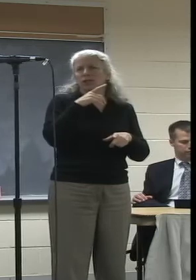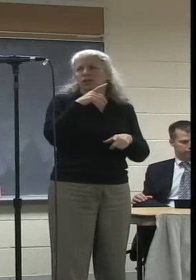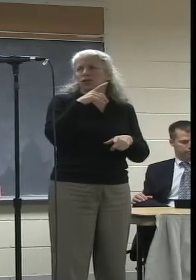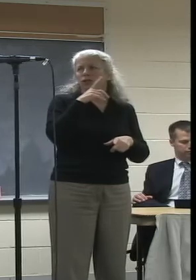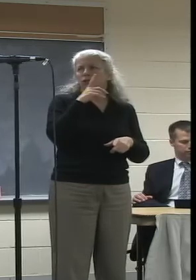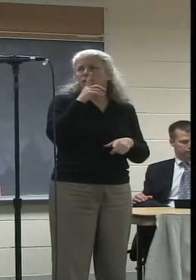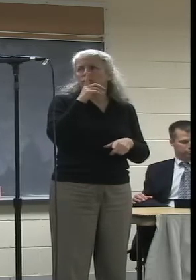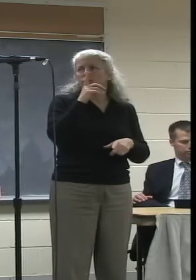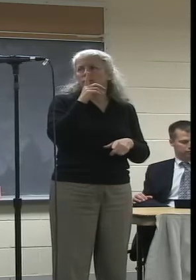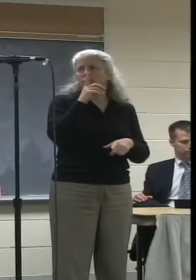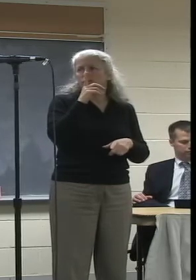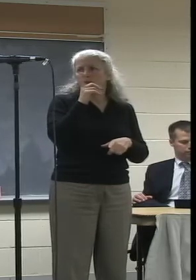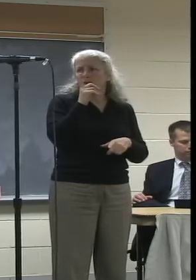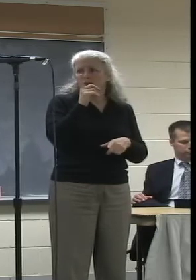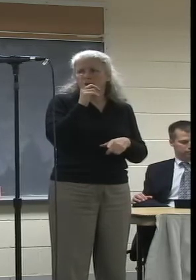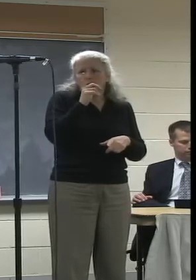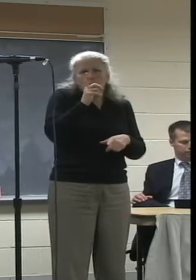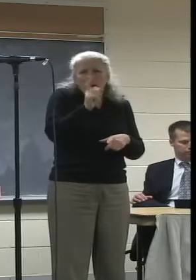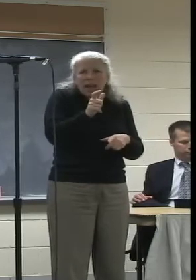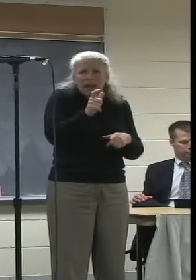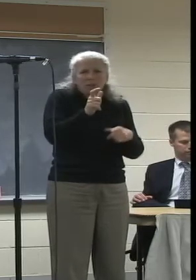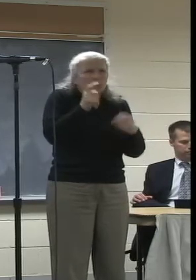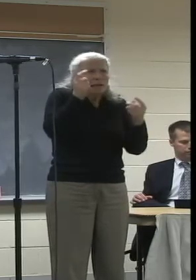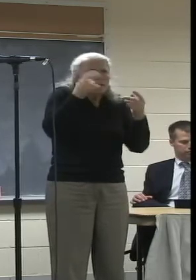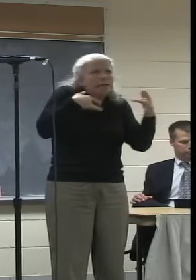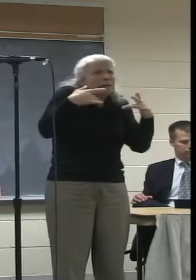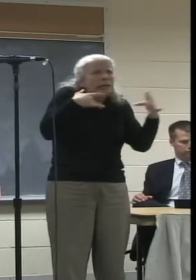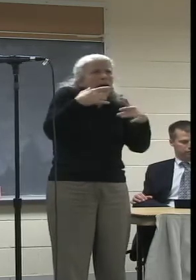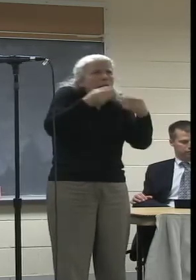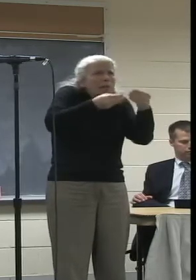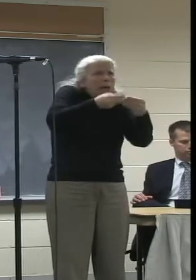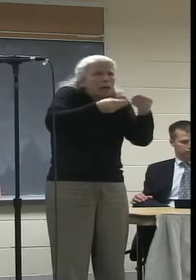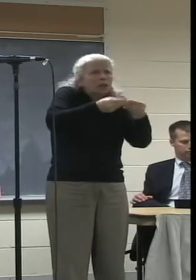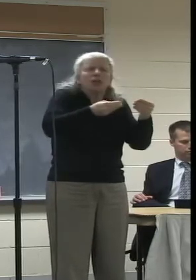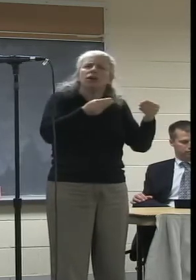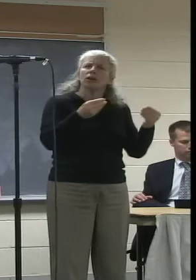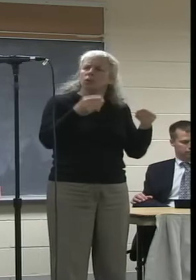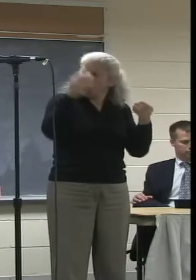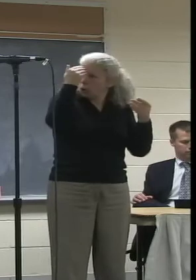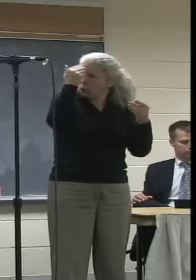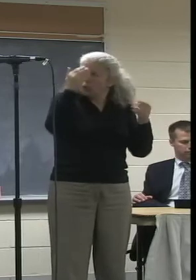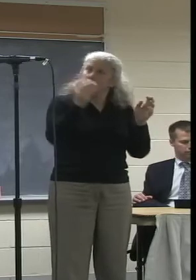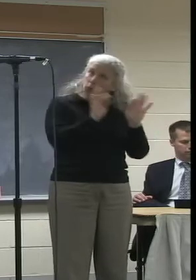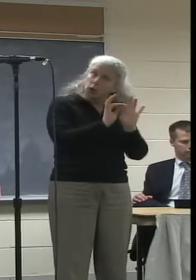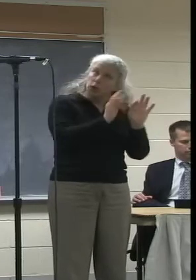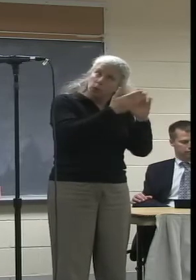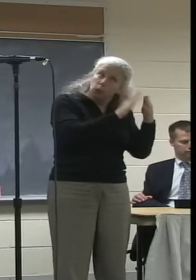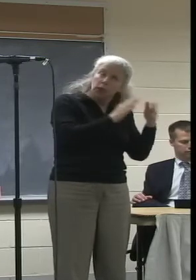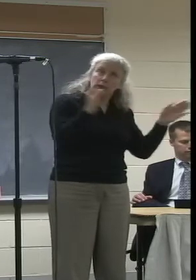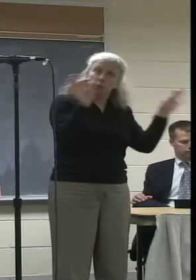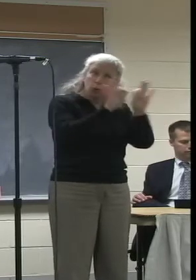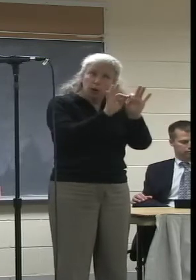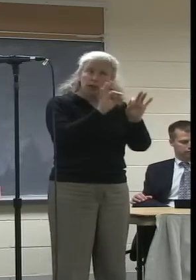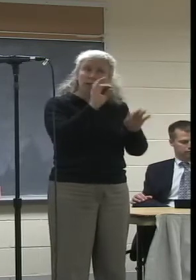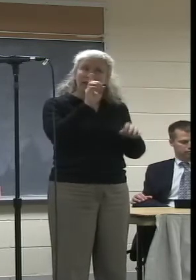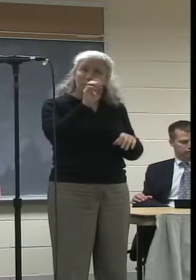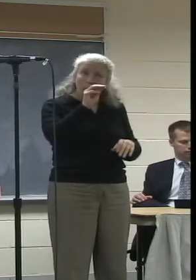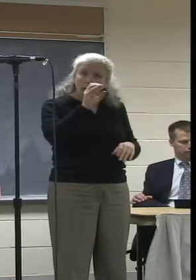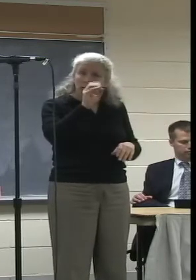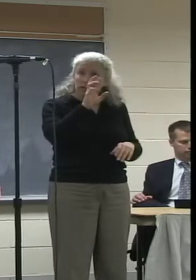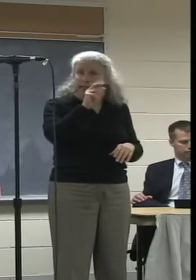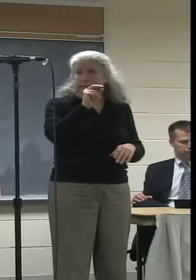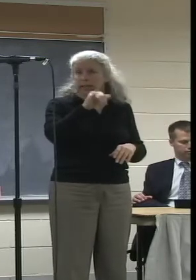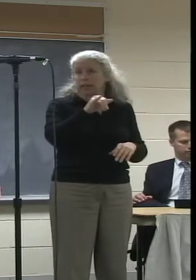We know this is really important, this is important to our community, this is important to our democracy, this is important to our society. So